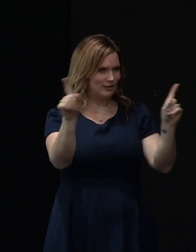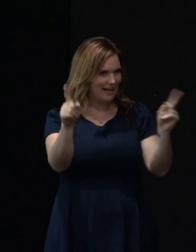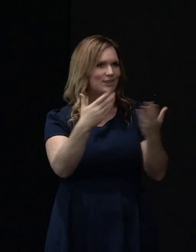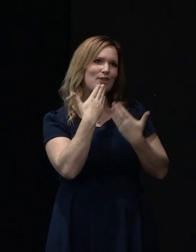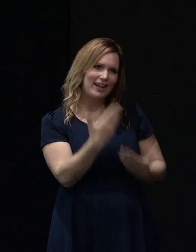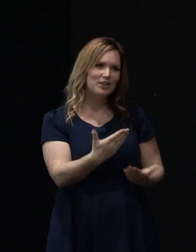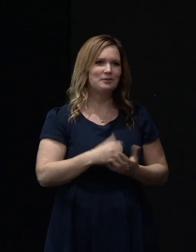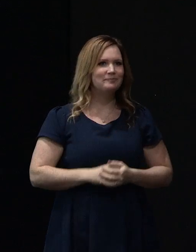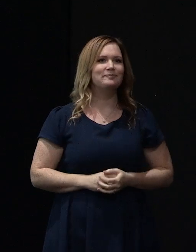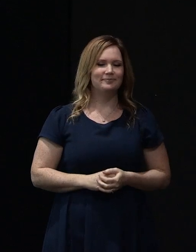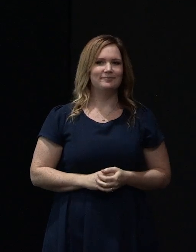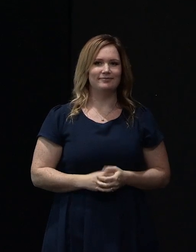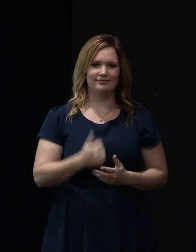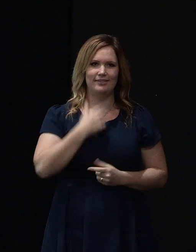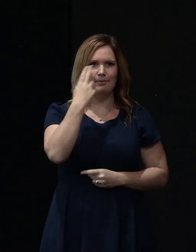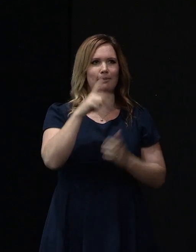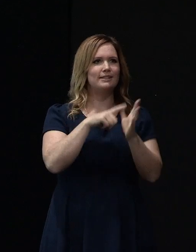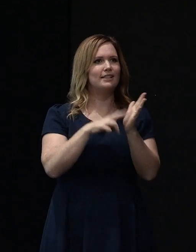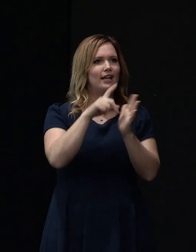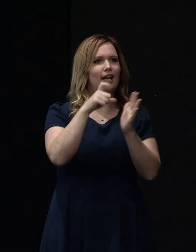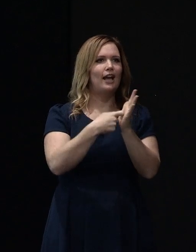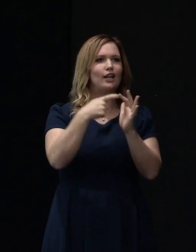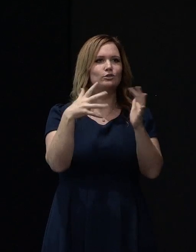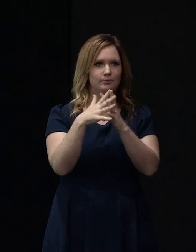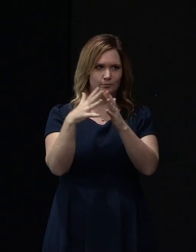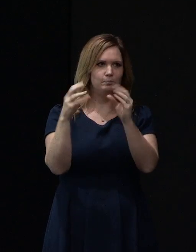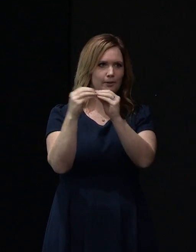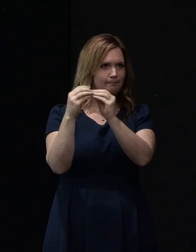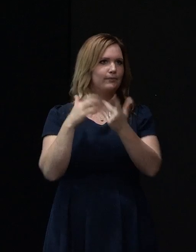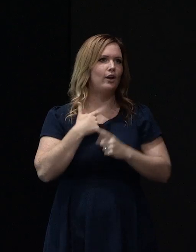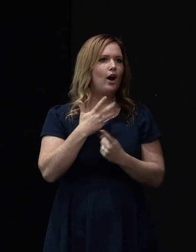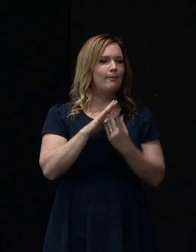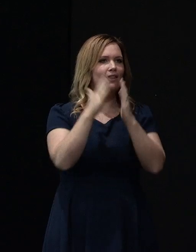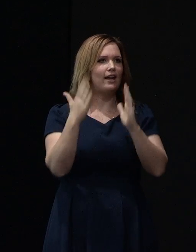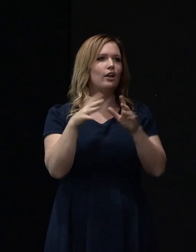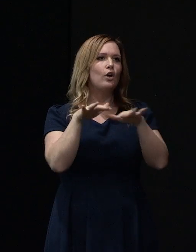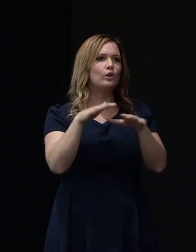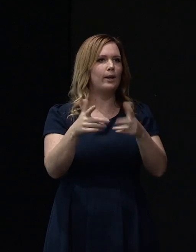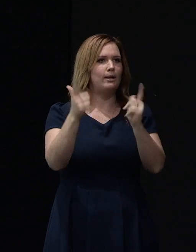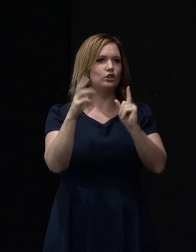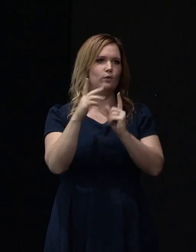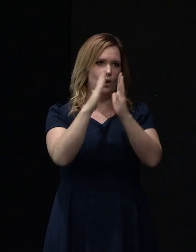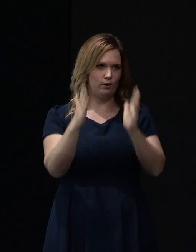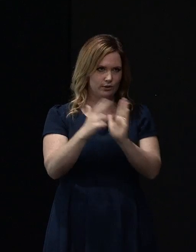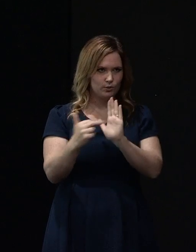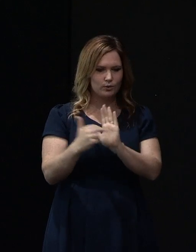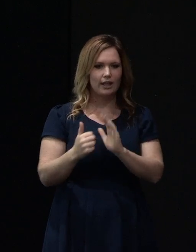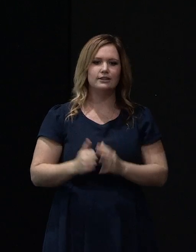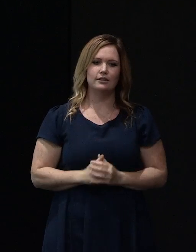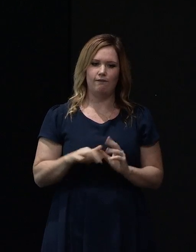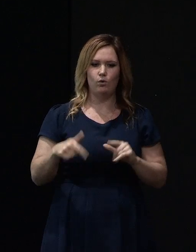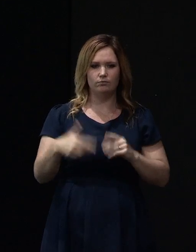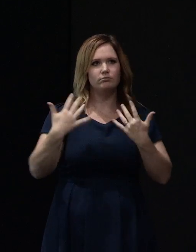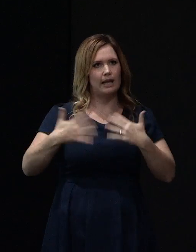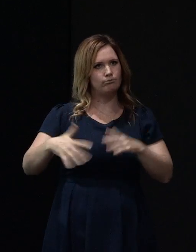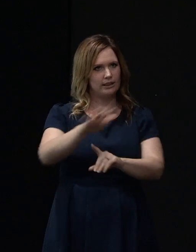much for that. My name is Andrew Booker, and I'm the Earthquake Recovery Manager for Housing New Zealand for Canterbury.